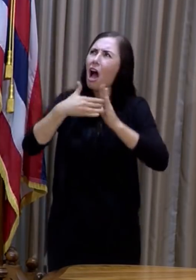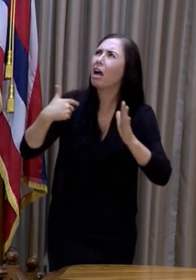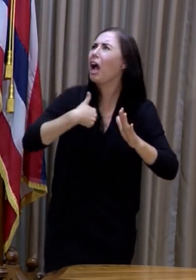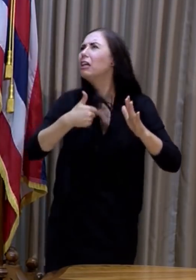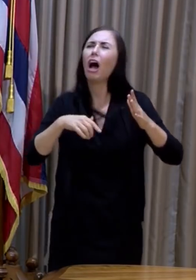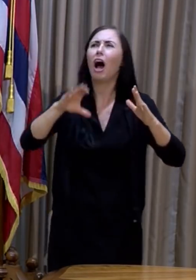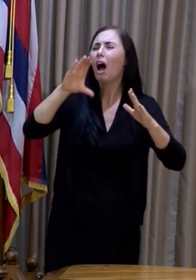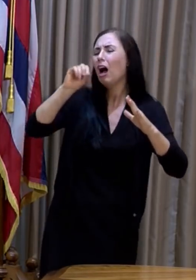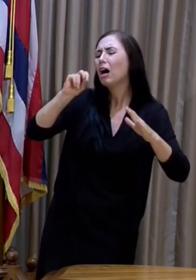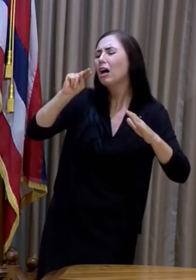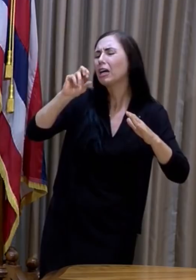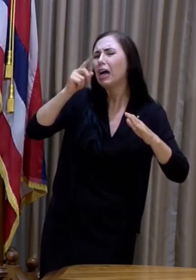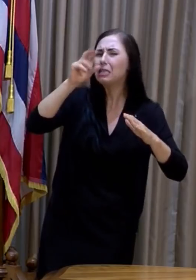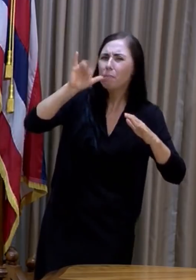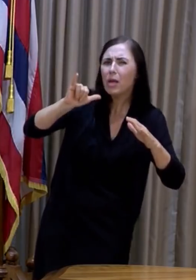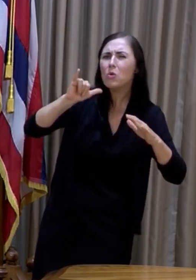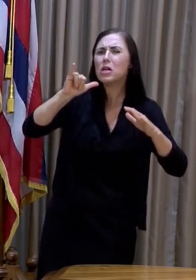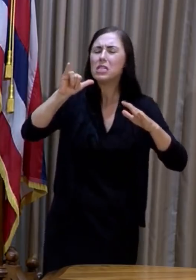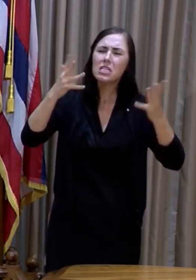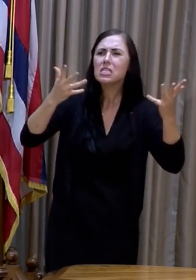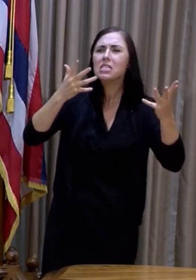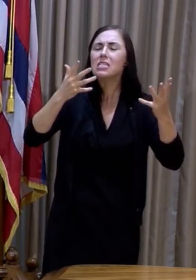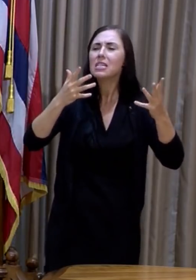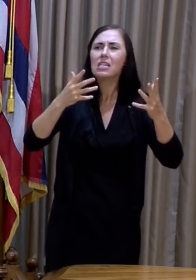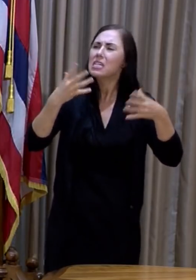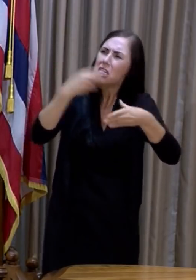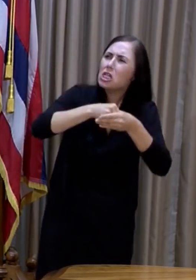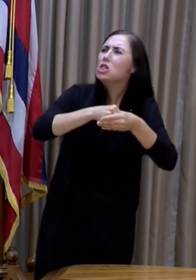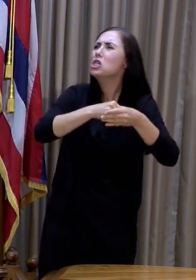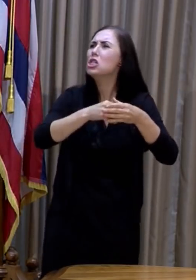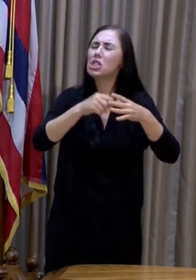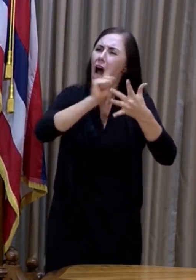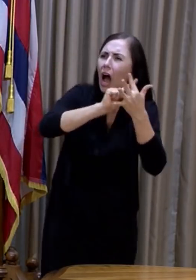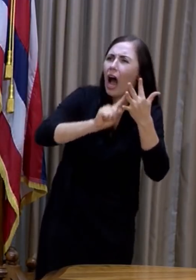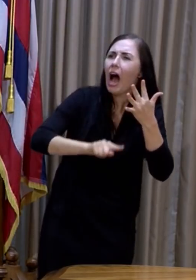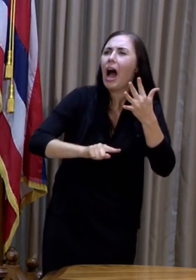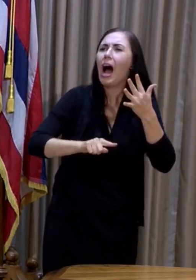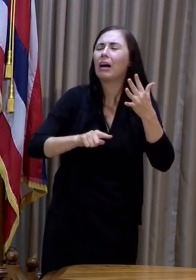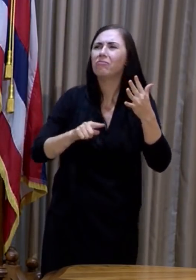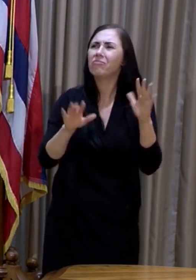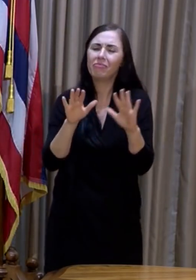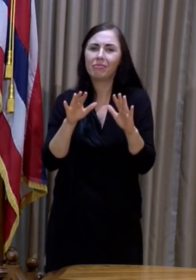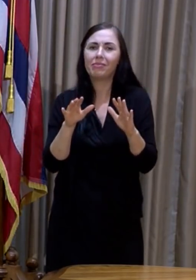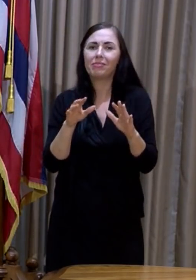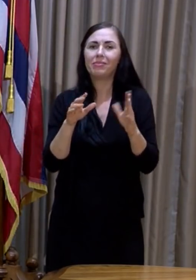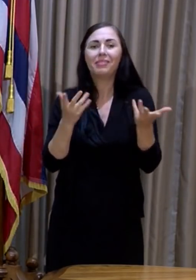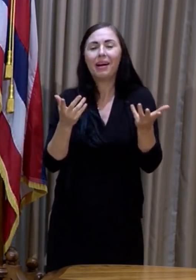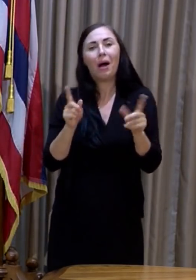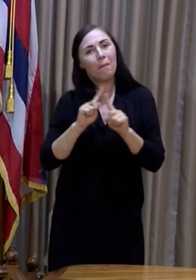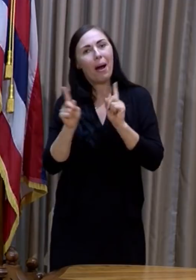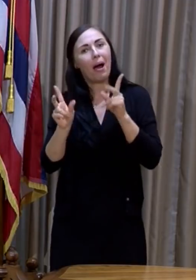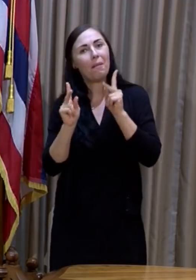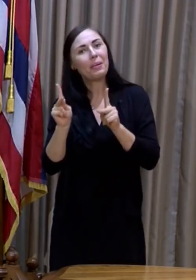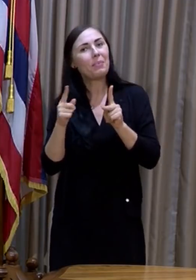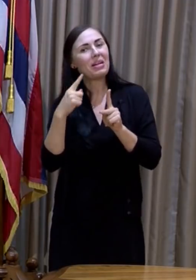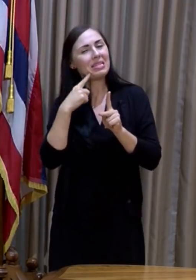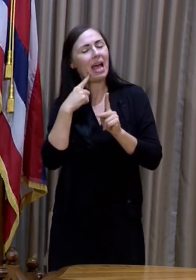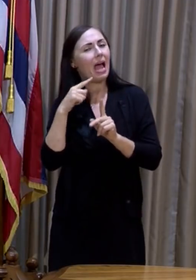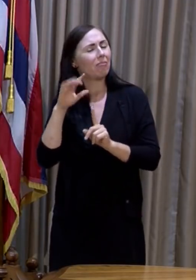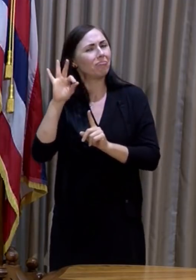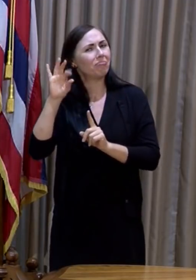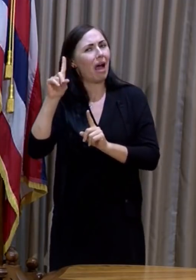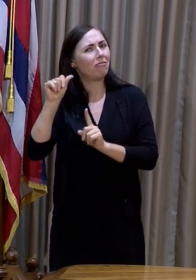officials have been told repeatedly that the lack of FDA approval, that's the hesitancy, how